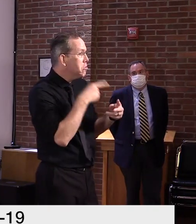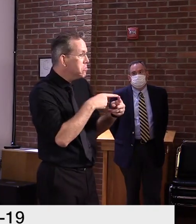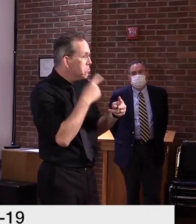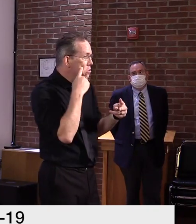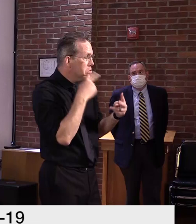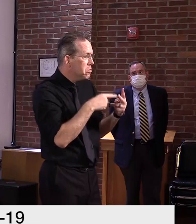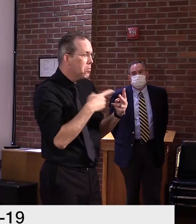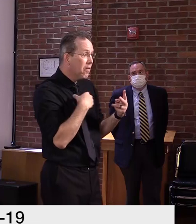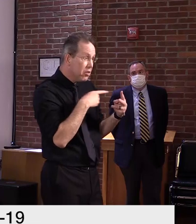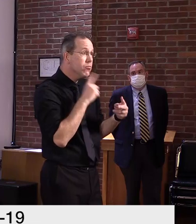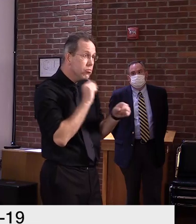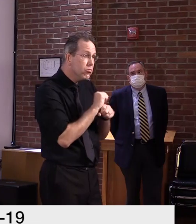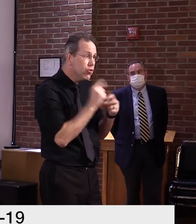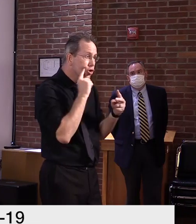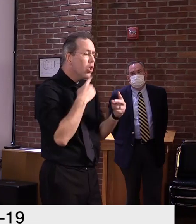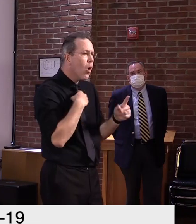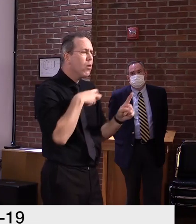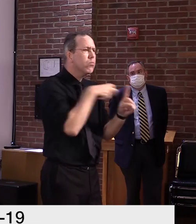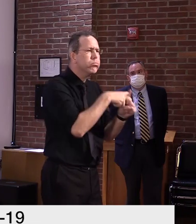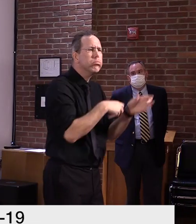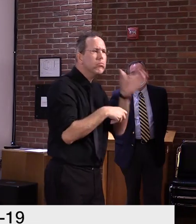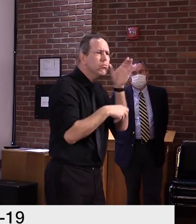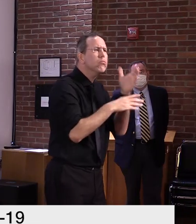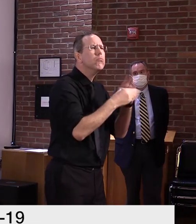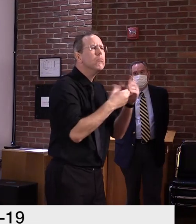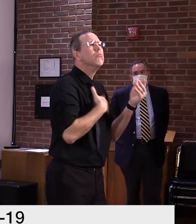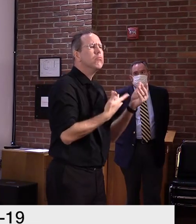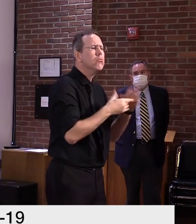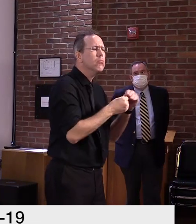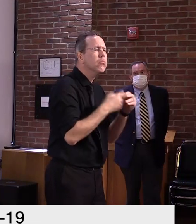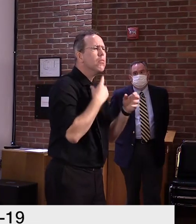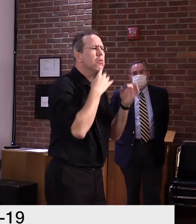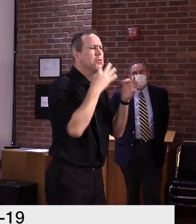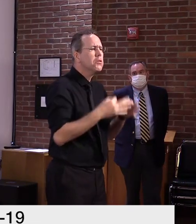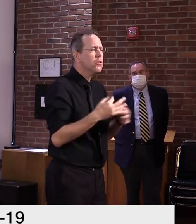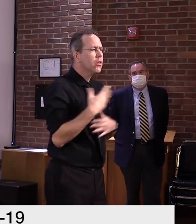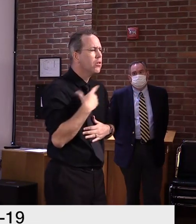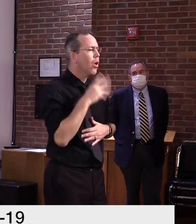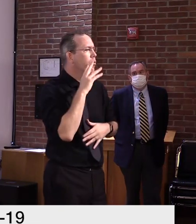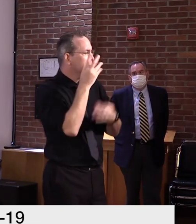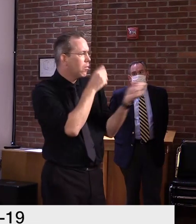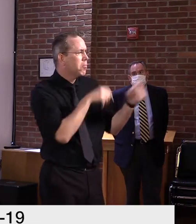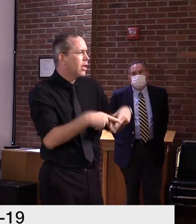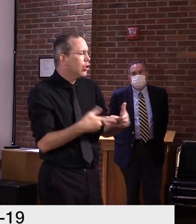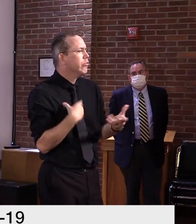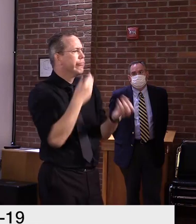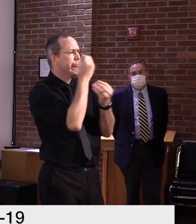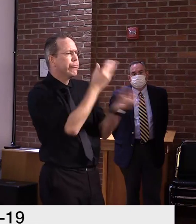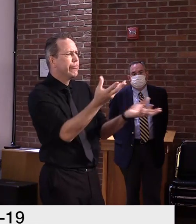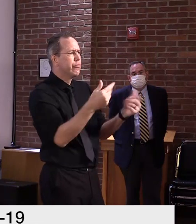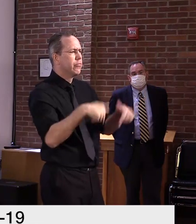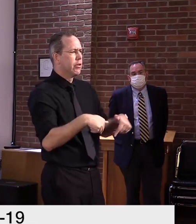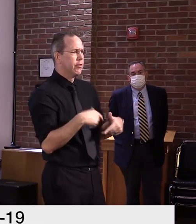if there's anything different, uh, that I can expand upon, I will. Um, but, um, but at this point in time, I haven't spoken to him.